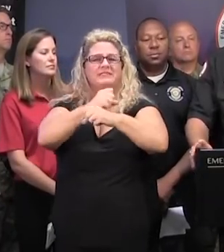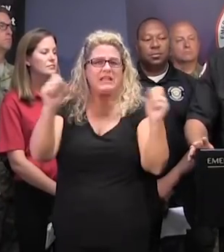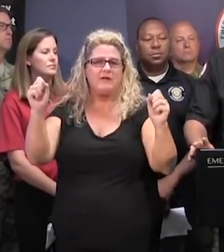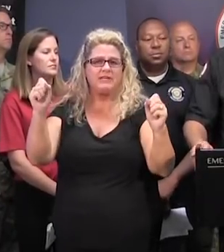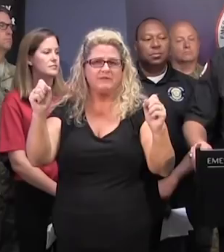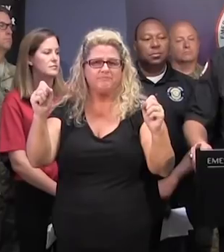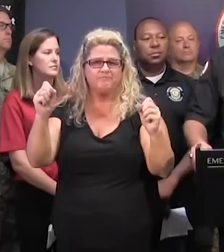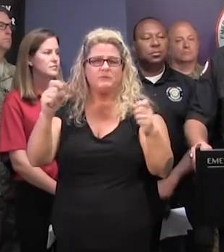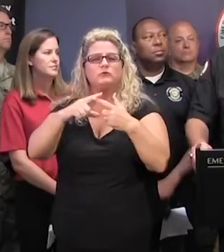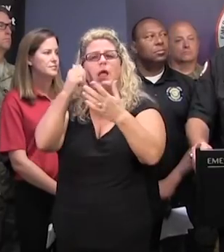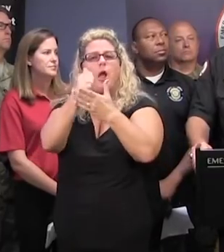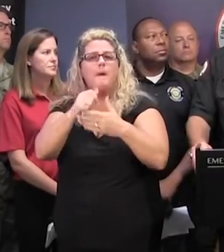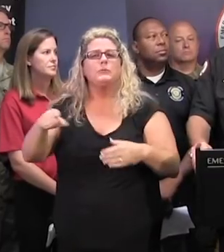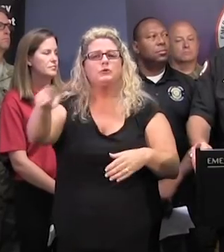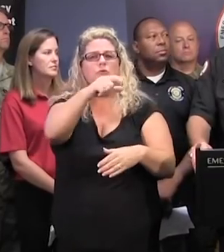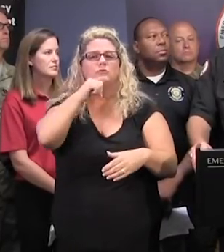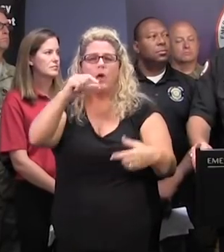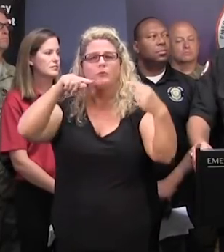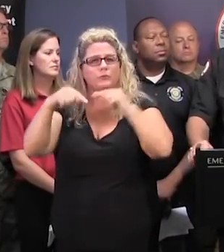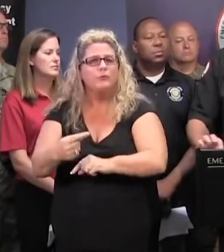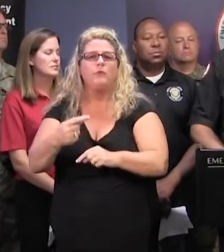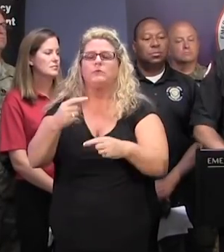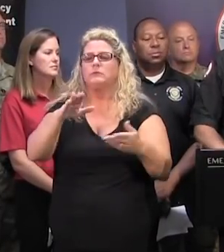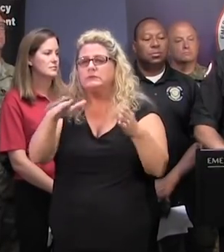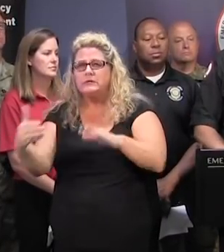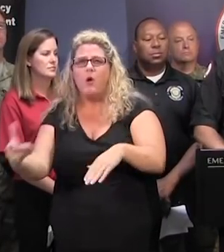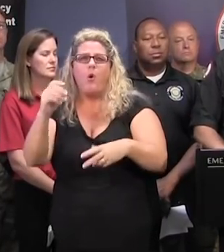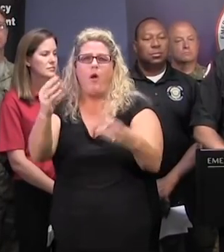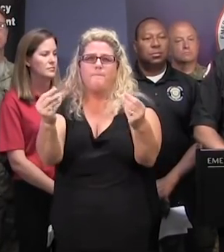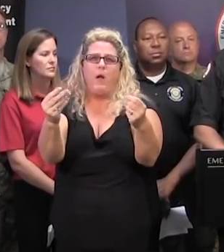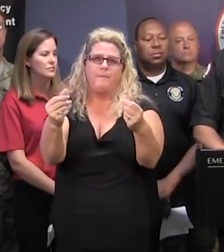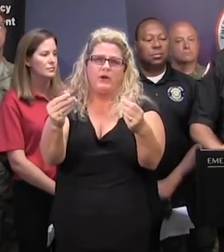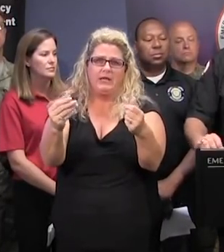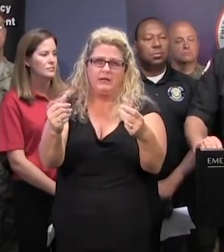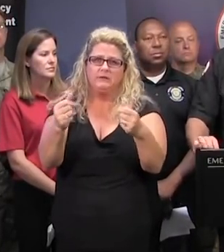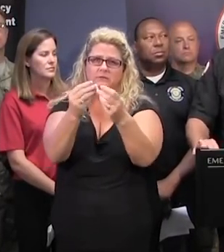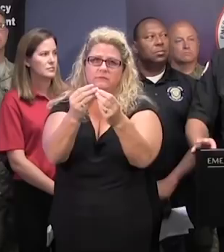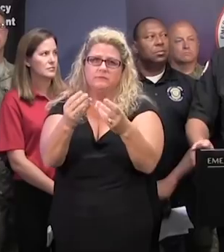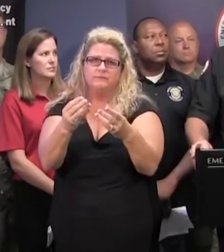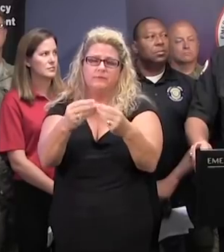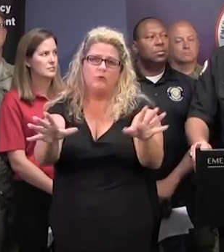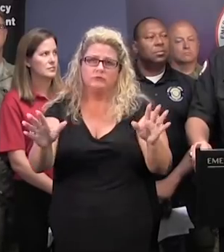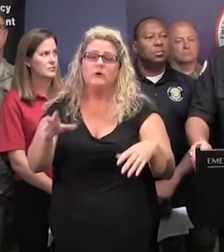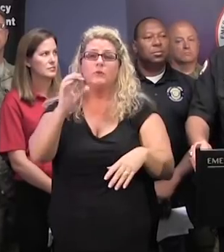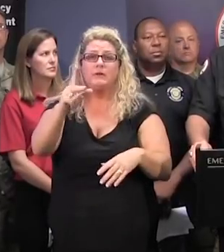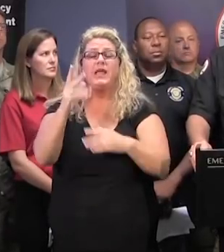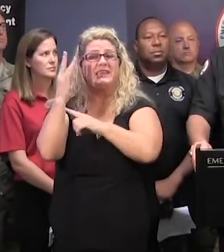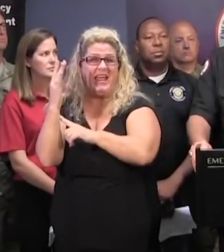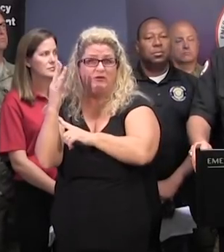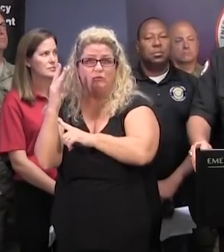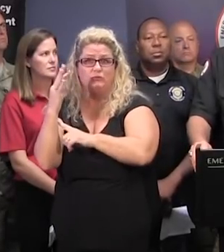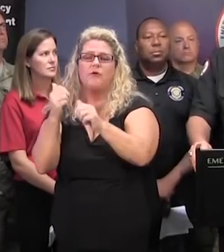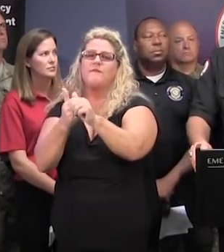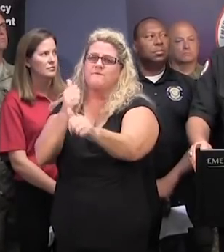to prevent injuries, deaths, and, of course, property loss as a result of those actions. First of all, avoid the use of candles